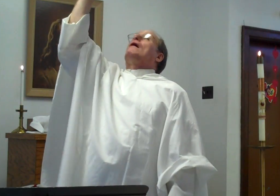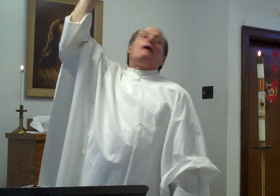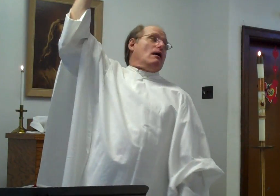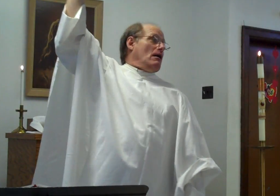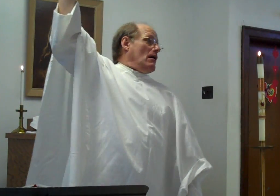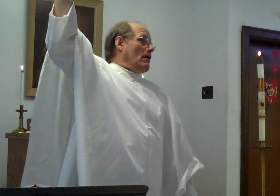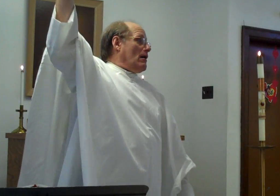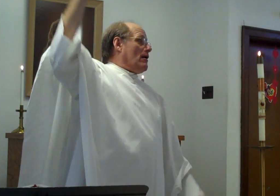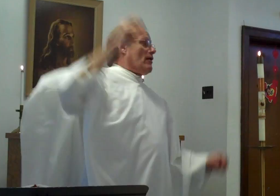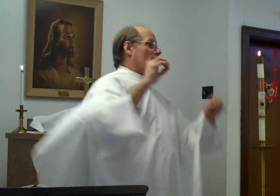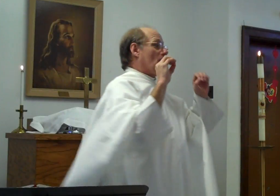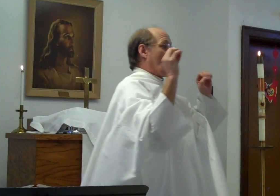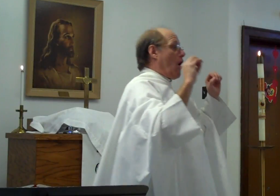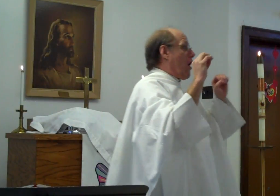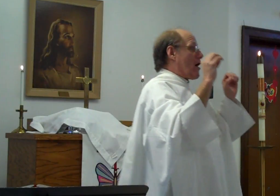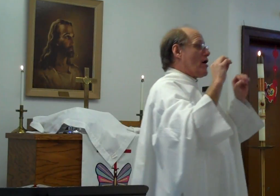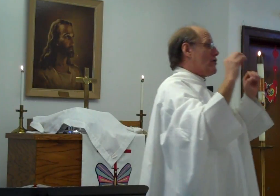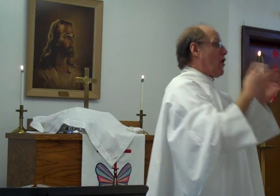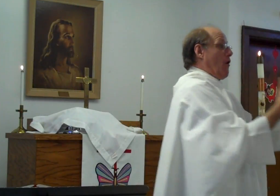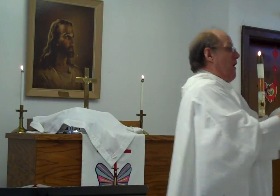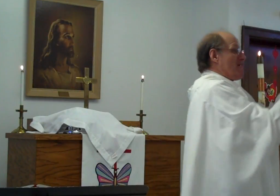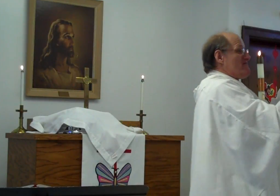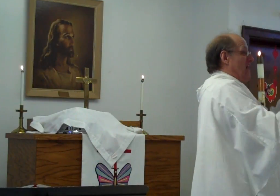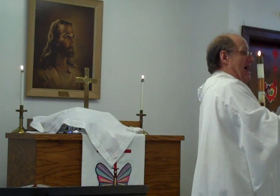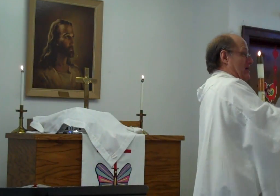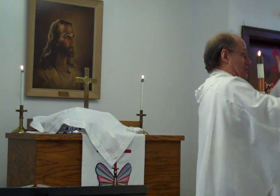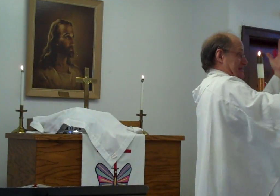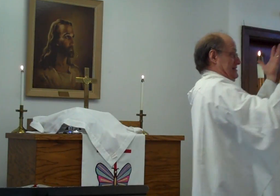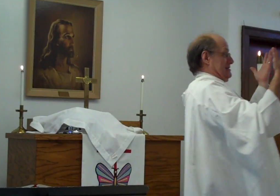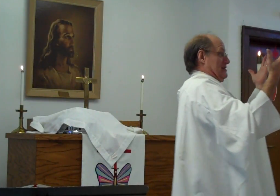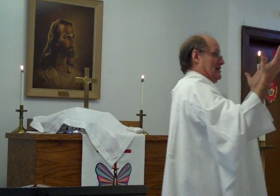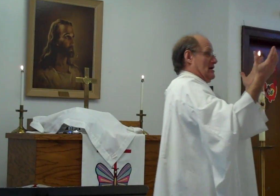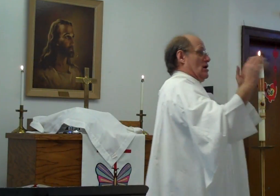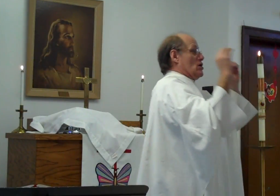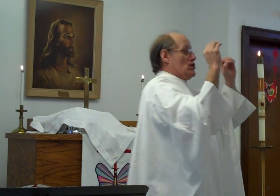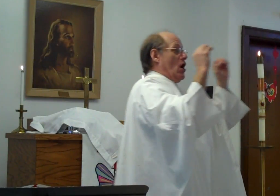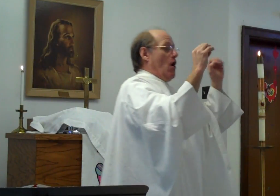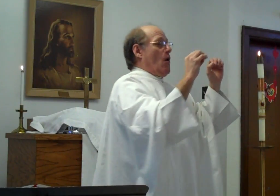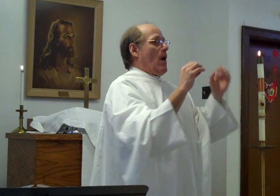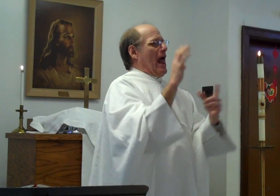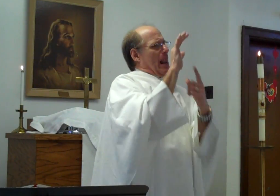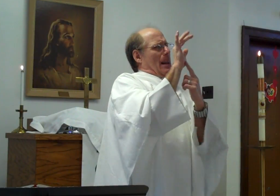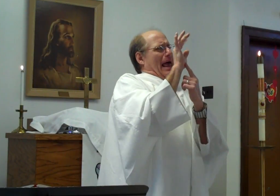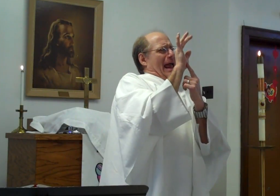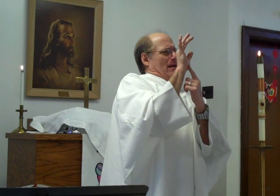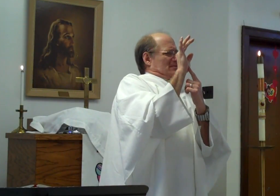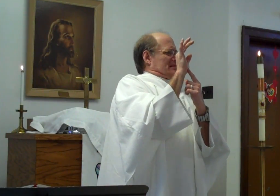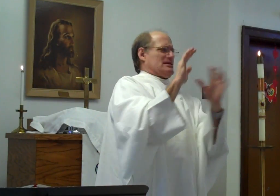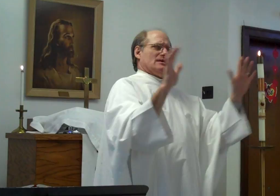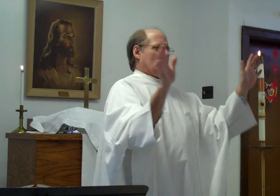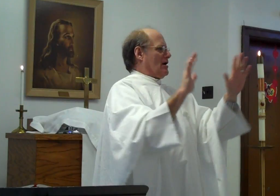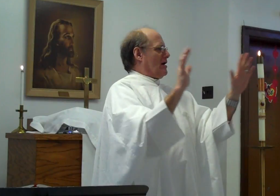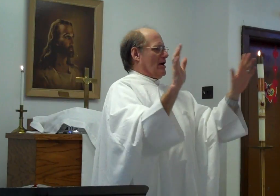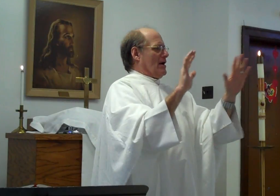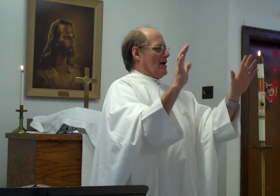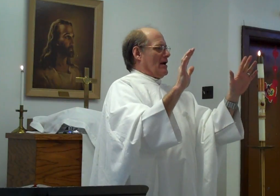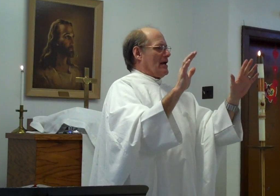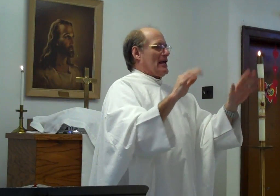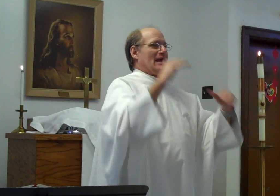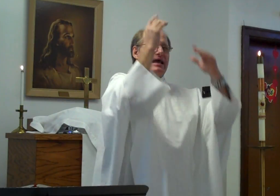No. There are no fires. No lamps. Not even